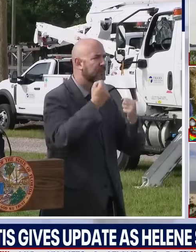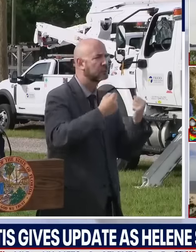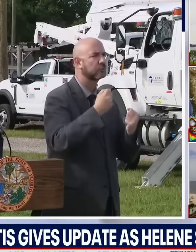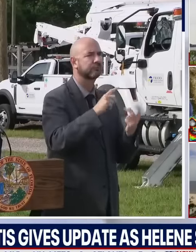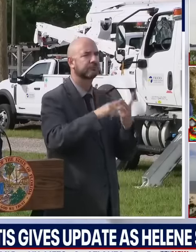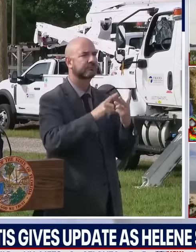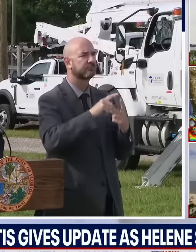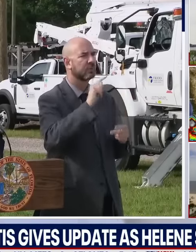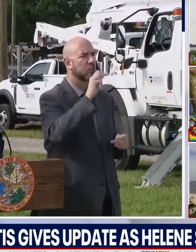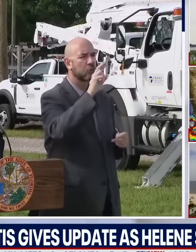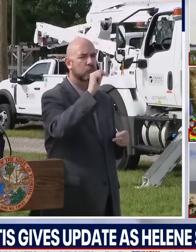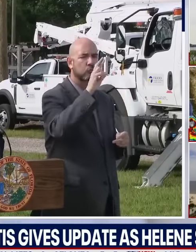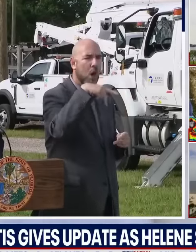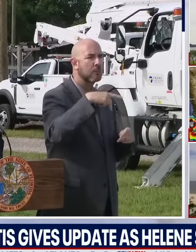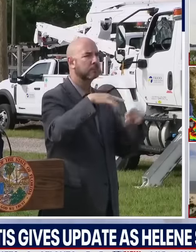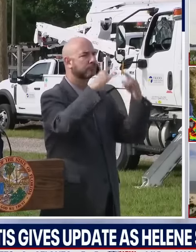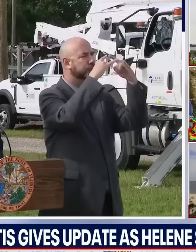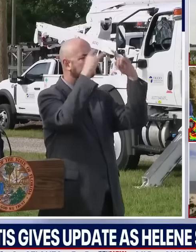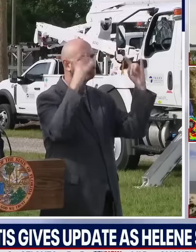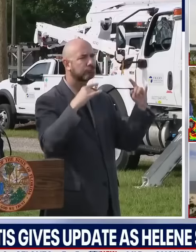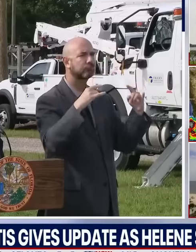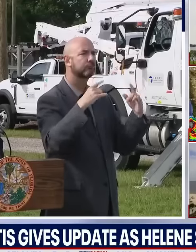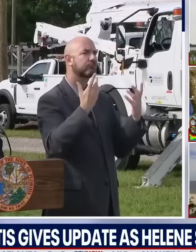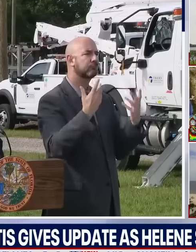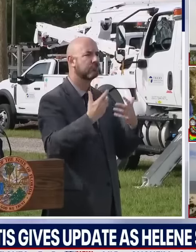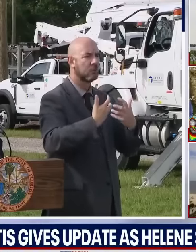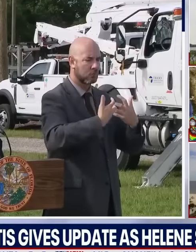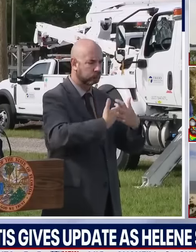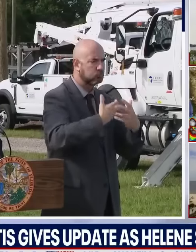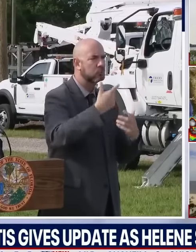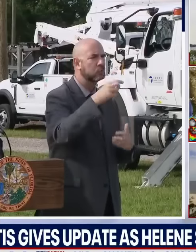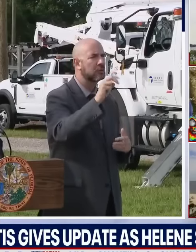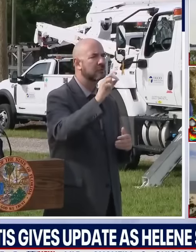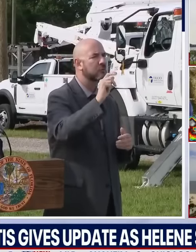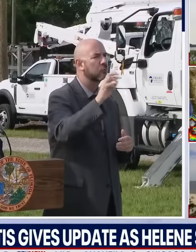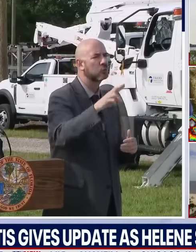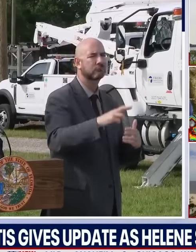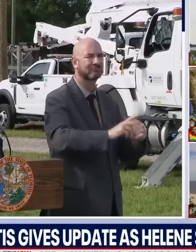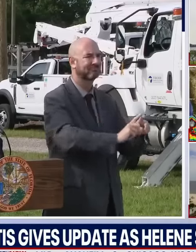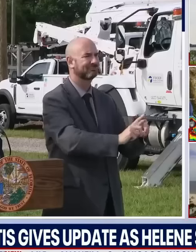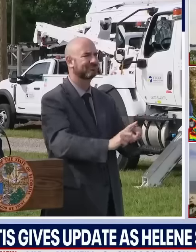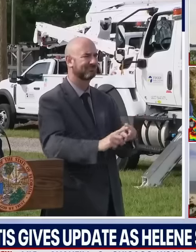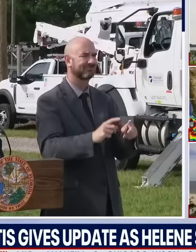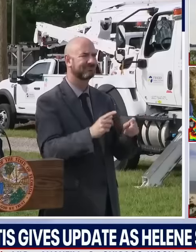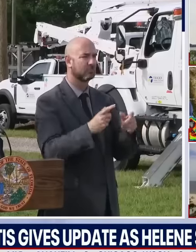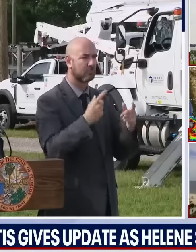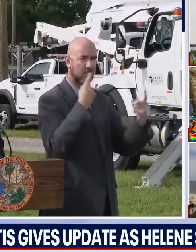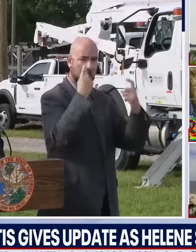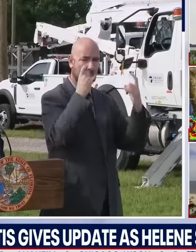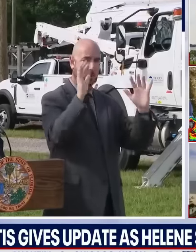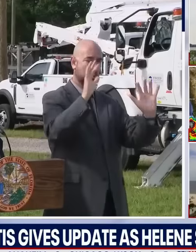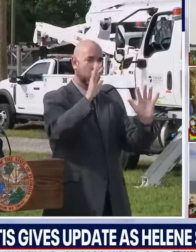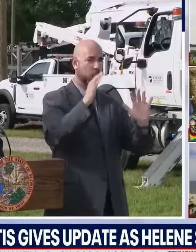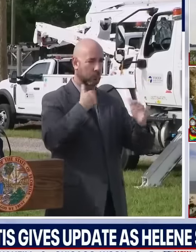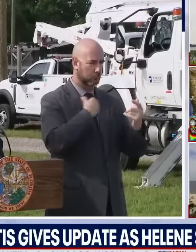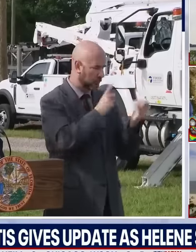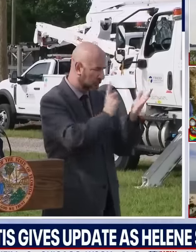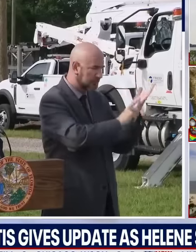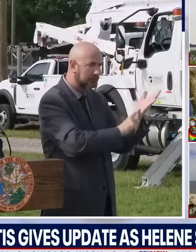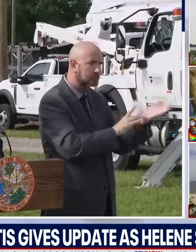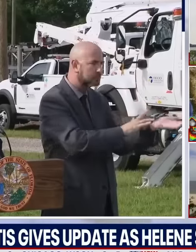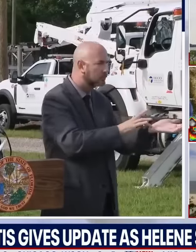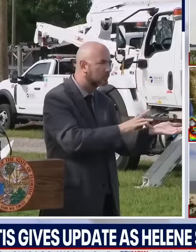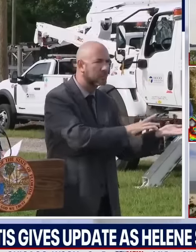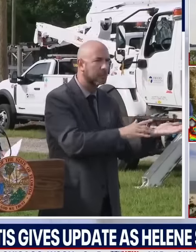additional personnel. As I mentioned, we have thousands of additional linemen pouring into the state. I think we got up to 18